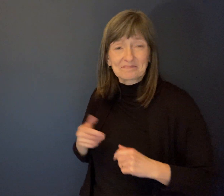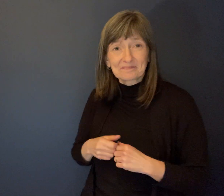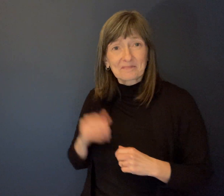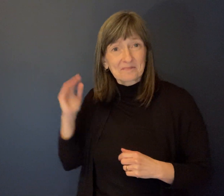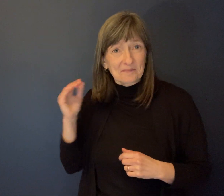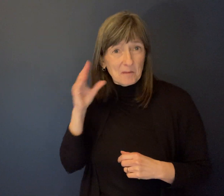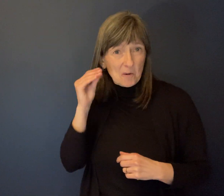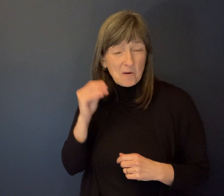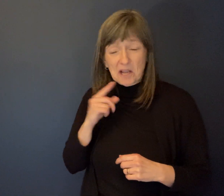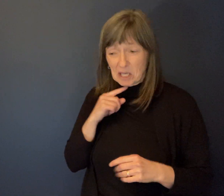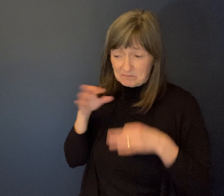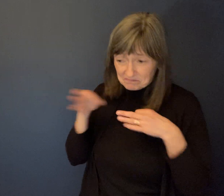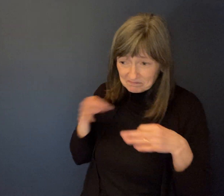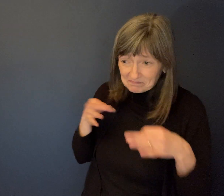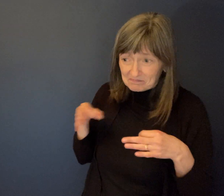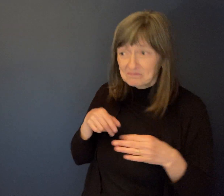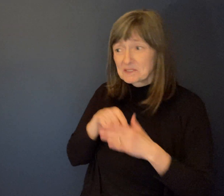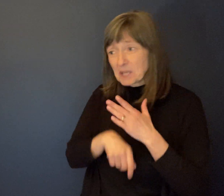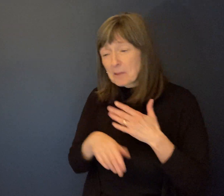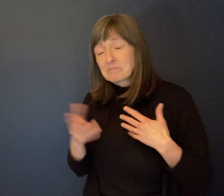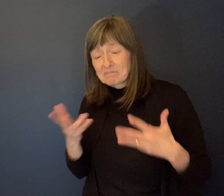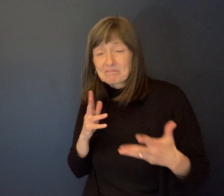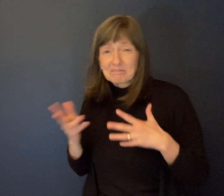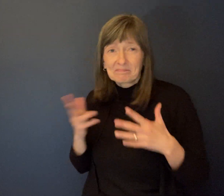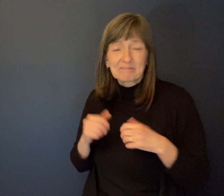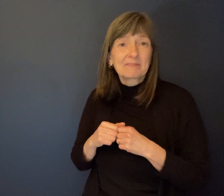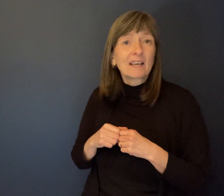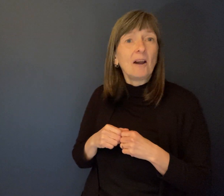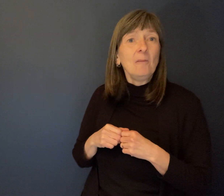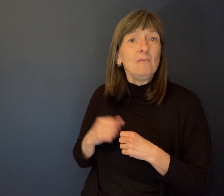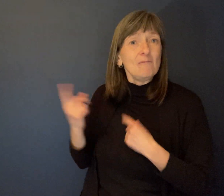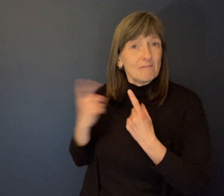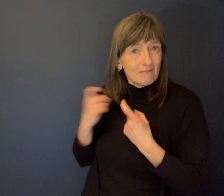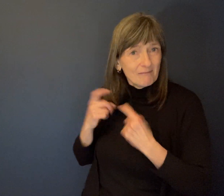good detail and others not. but anyway, he got all these questions answered and, um,